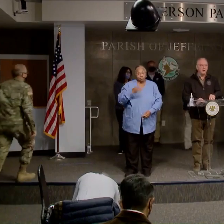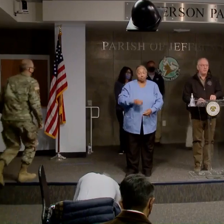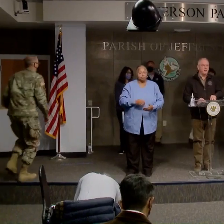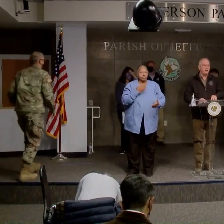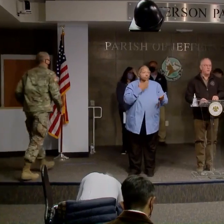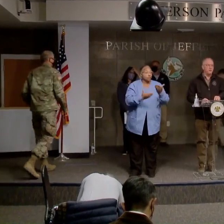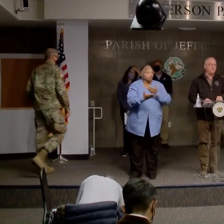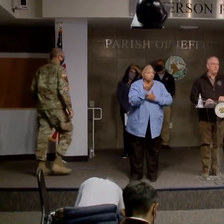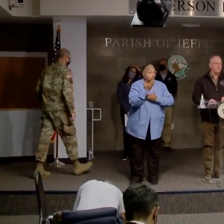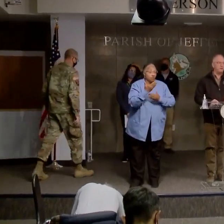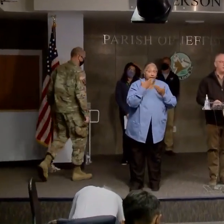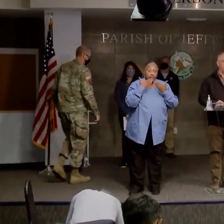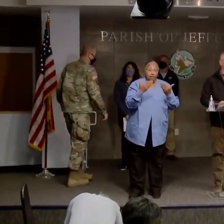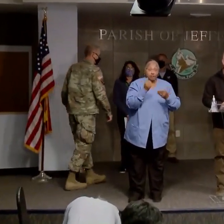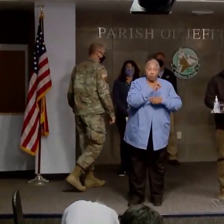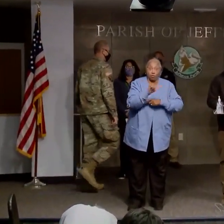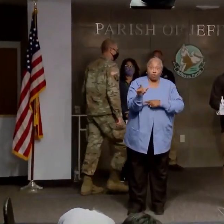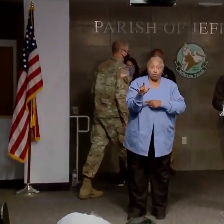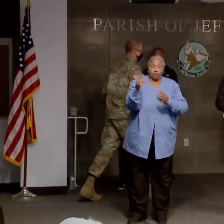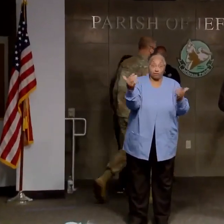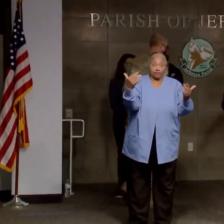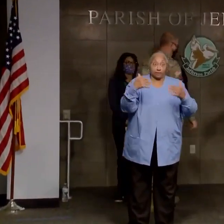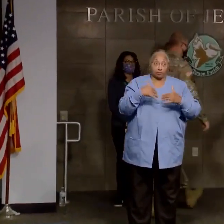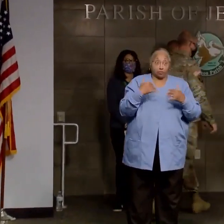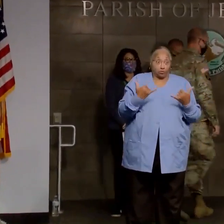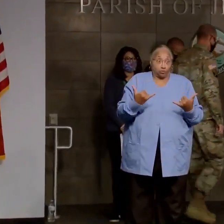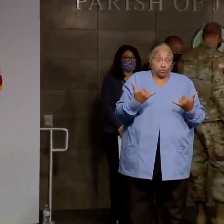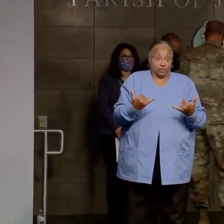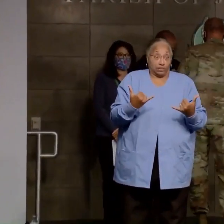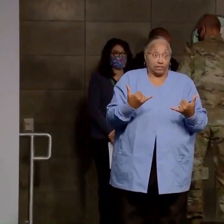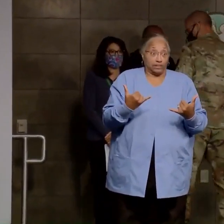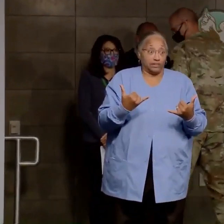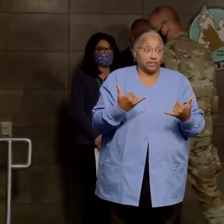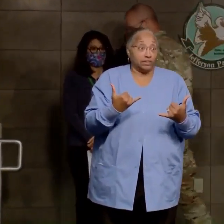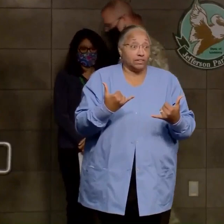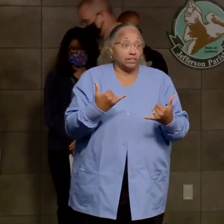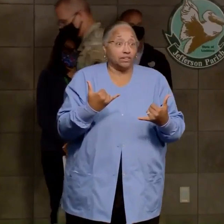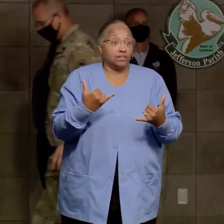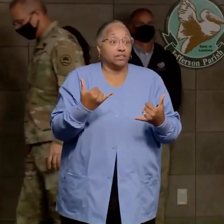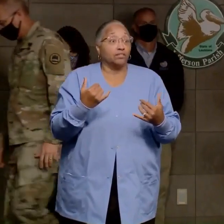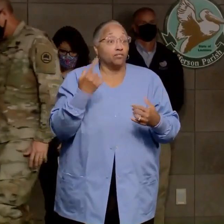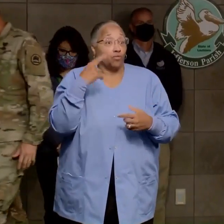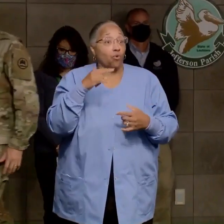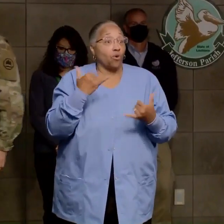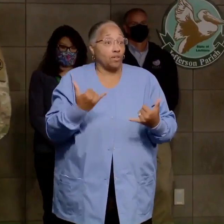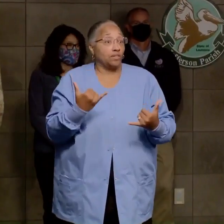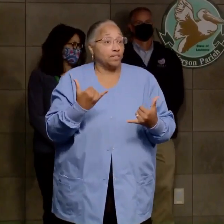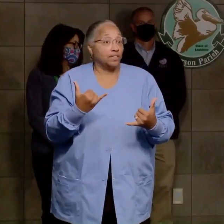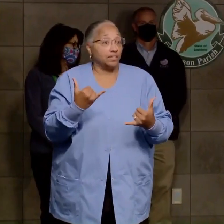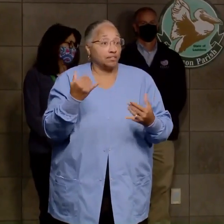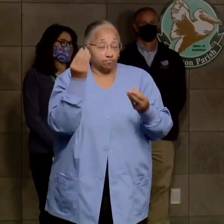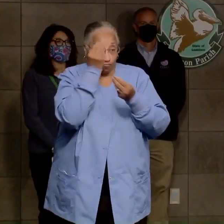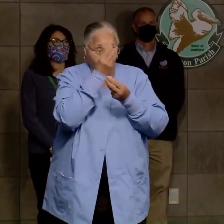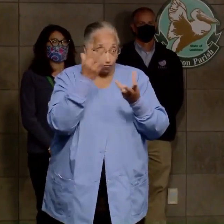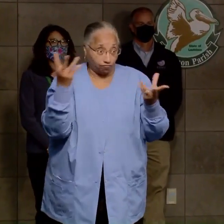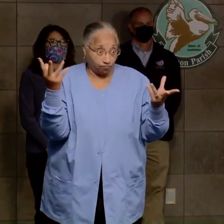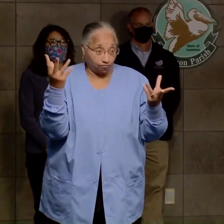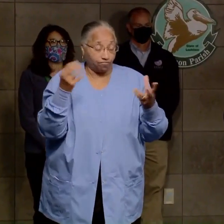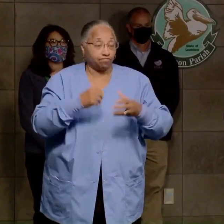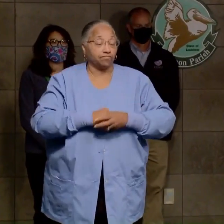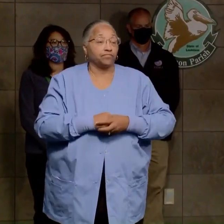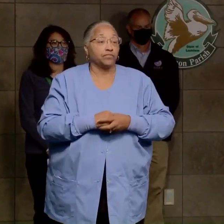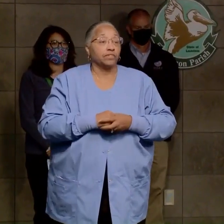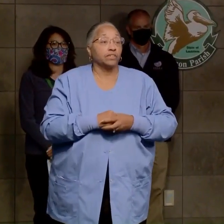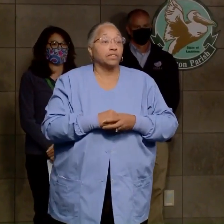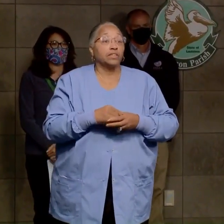Good morning and thank you all for coming out today to cover this press availability. We are